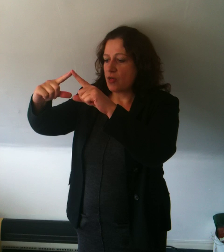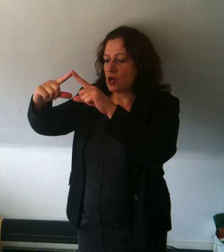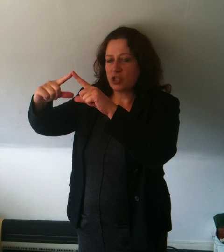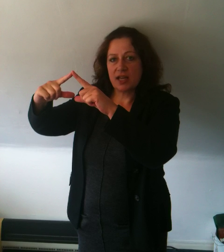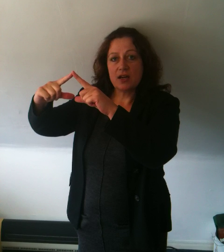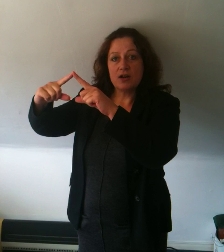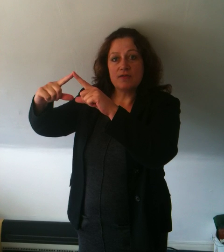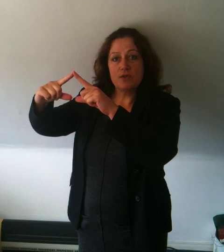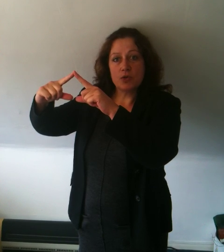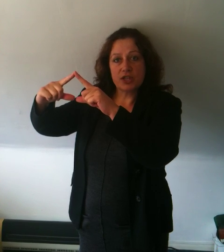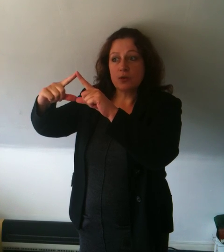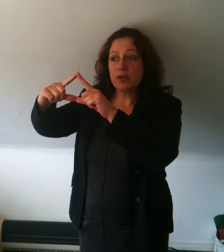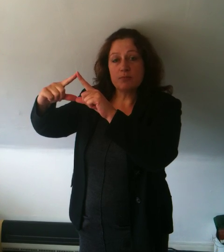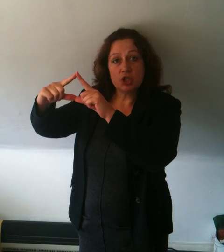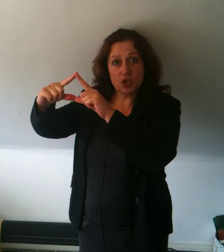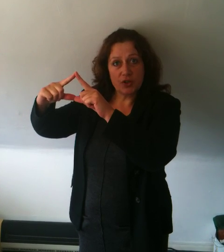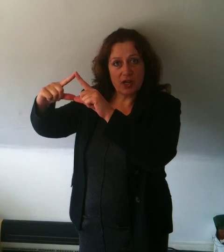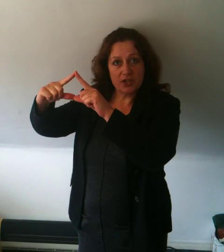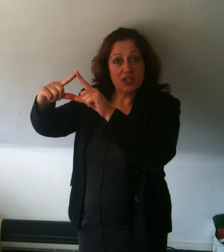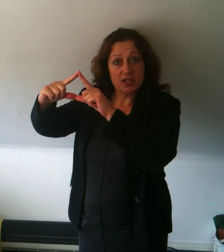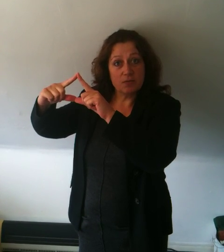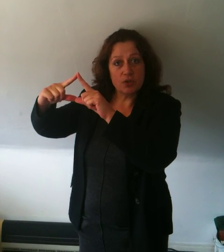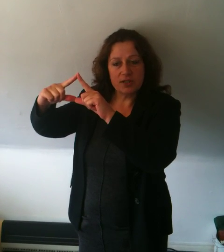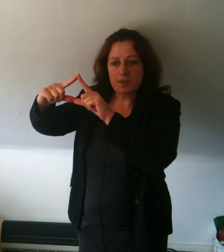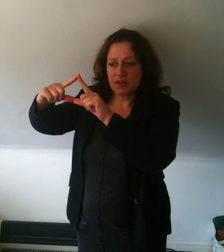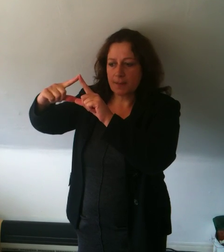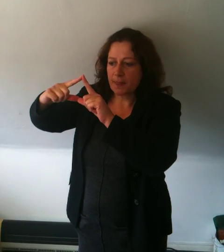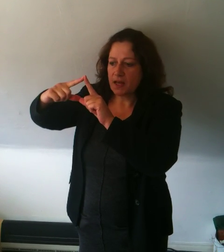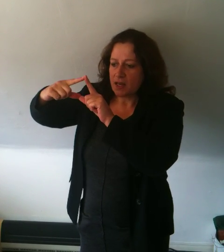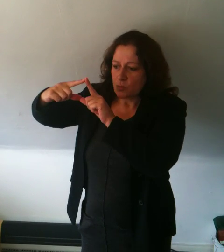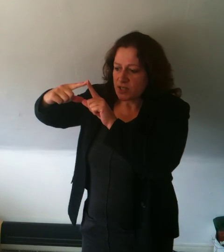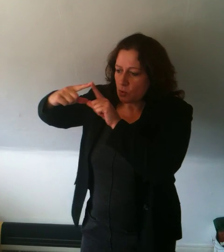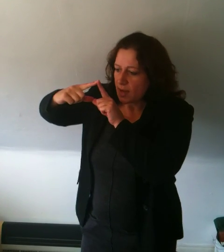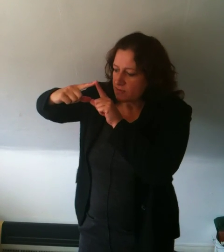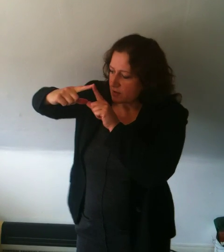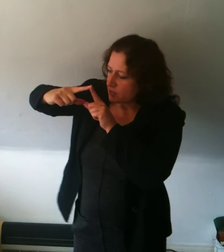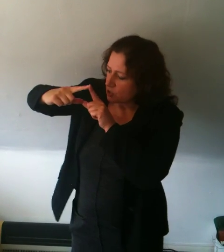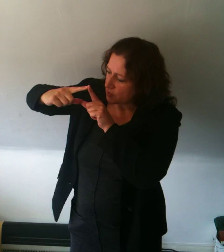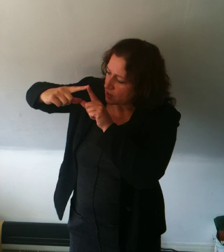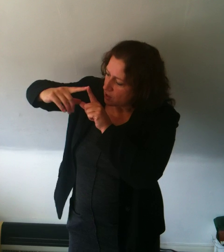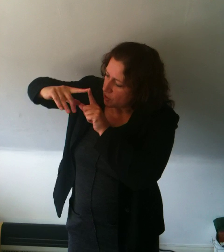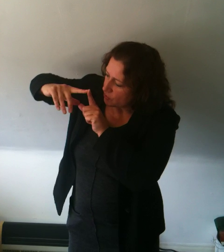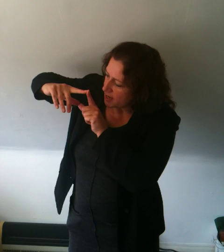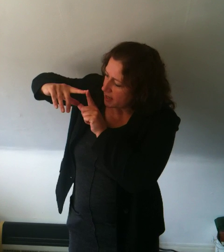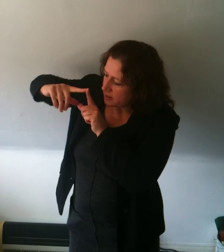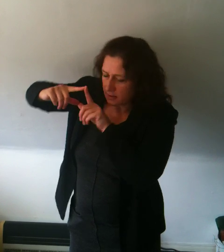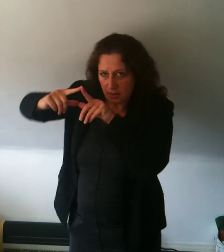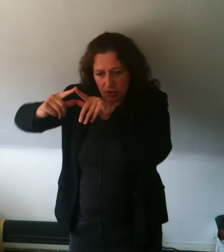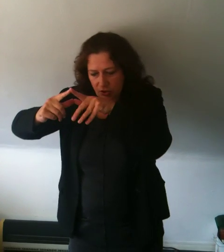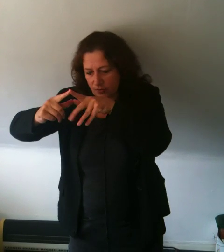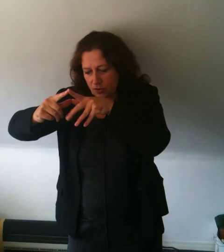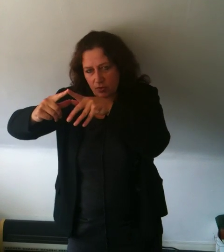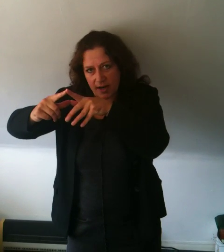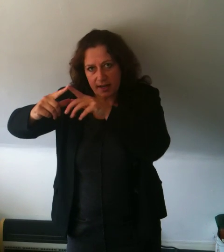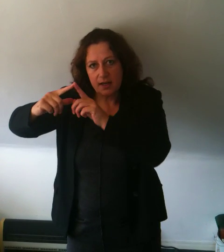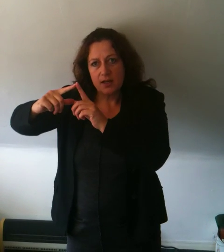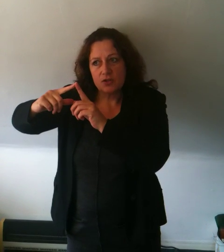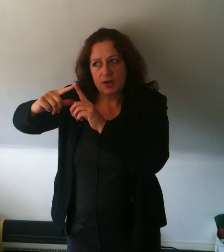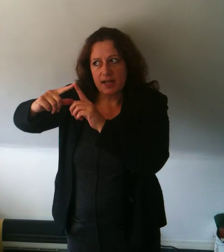30, 40. We can be sure the answer is 40-something. We see what we have left over. 3, lots of 3. 3,